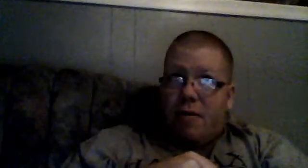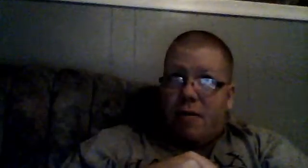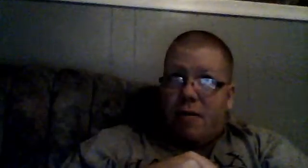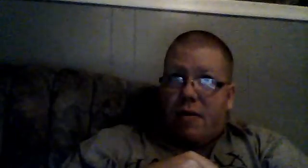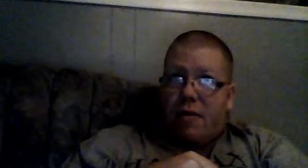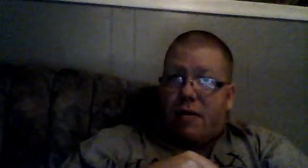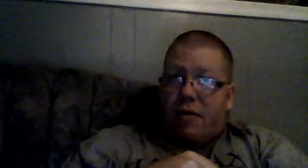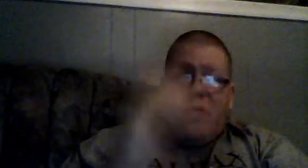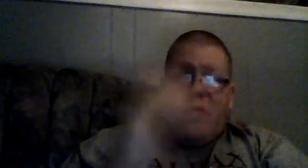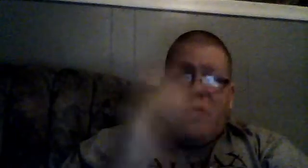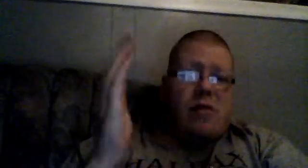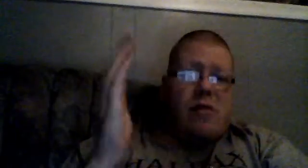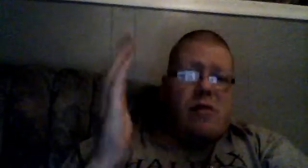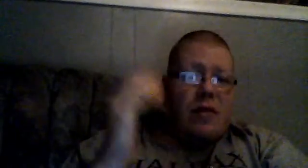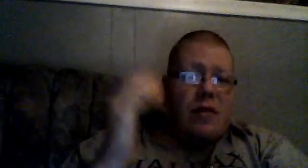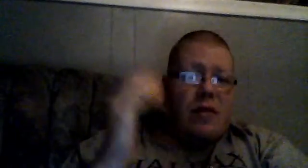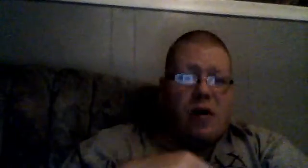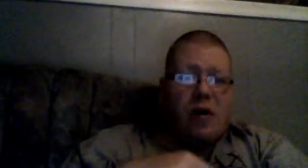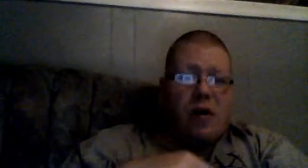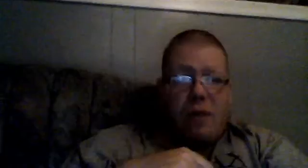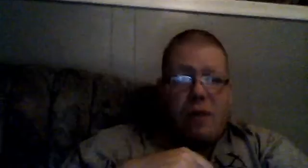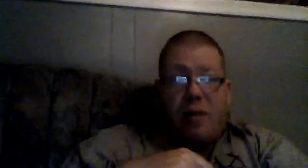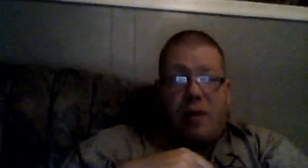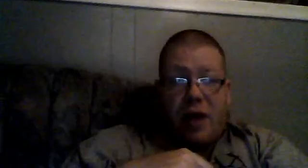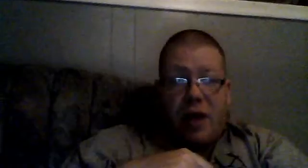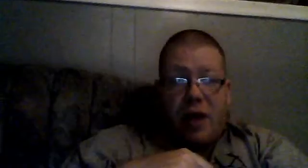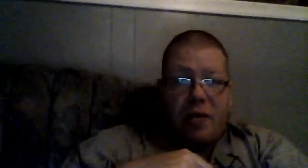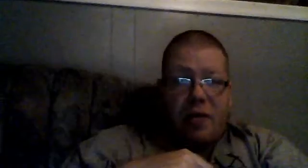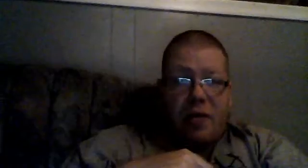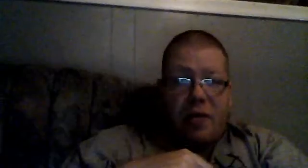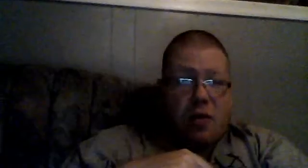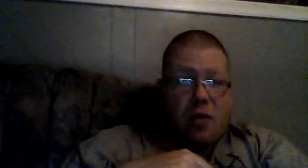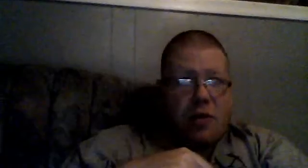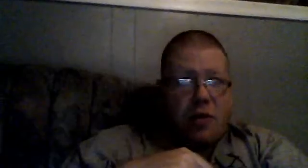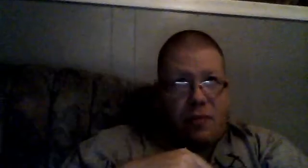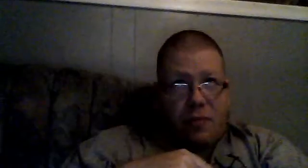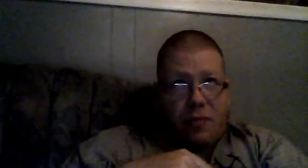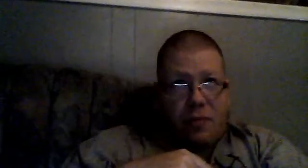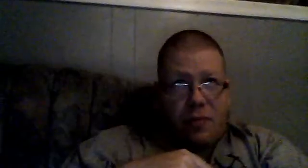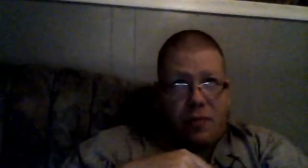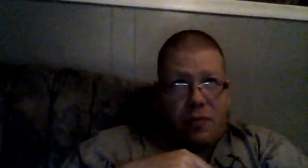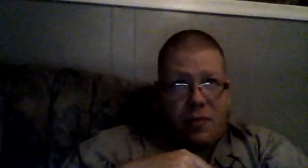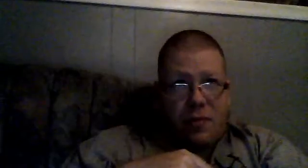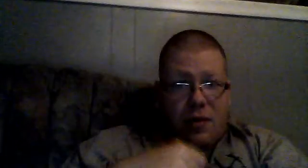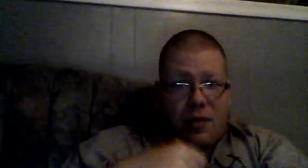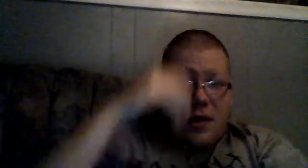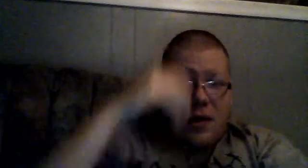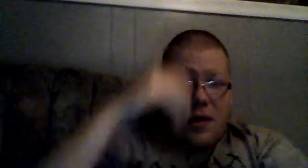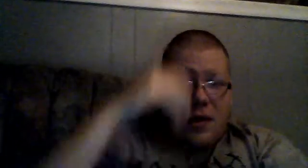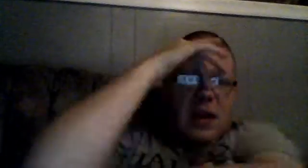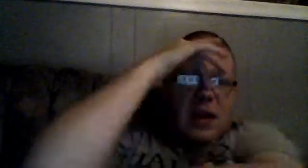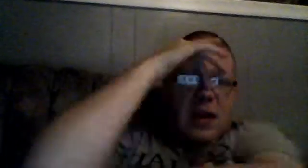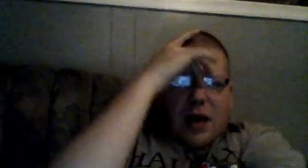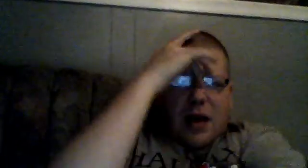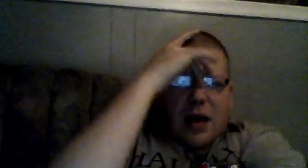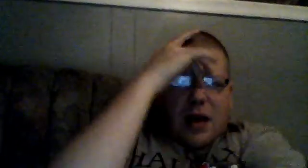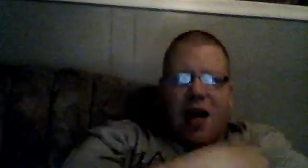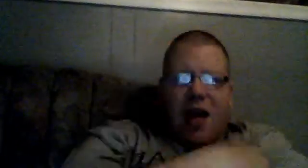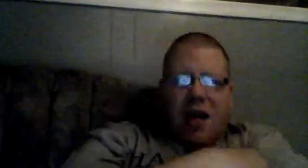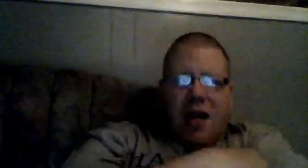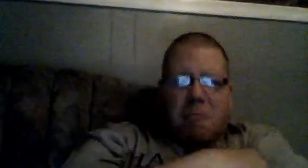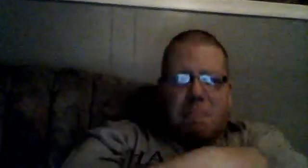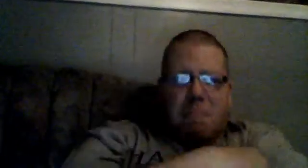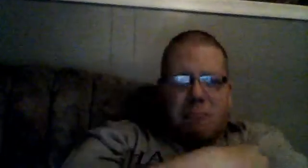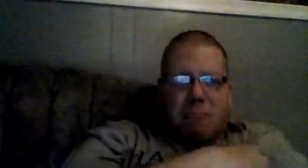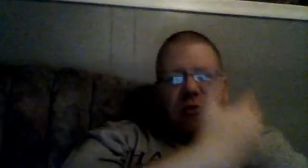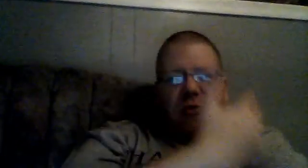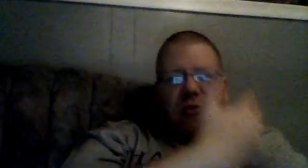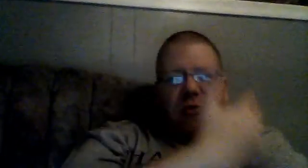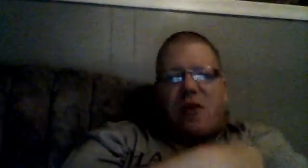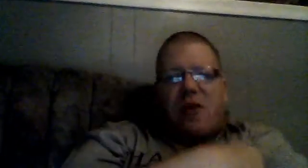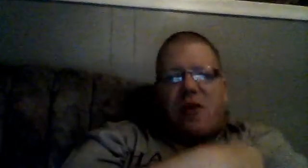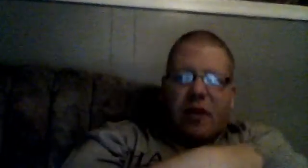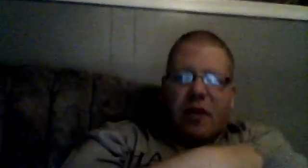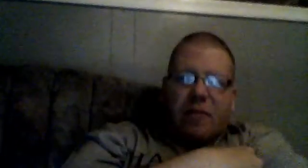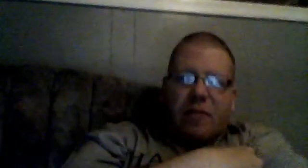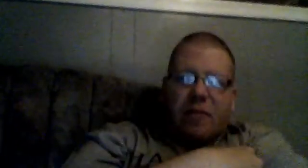Chloe married Lamar Odom, and look what happened to Lamar Odom, and, Bruce Jenner, look at him now,